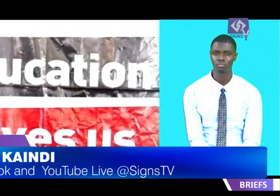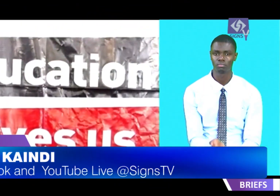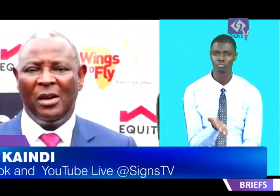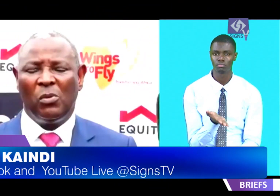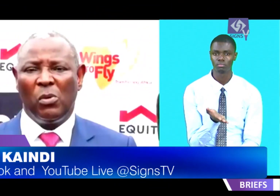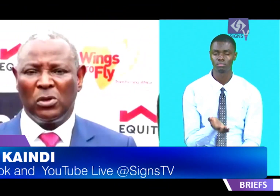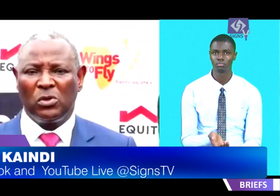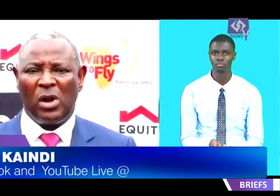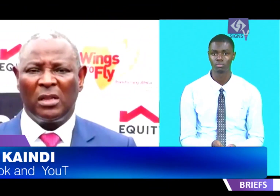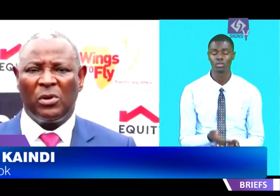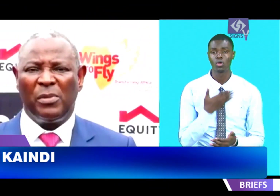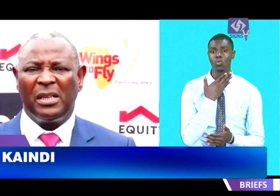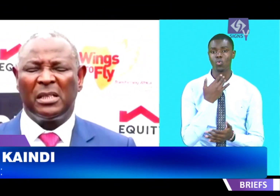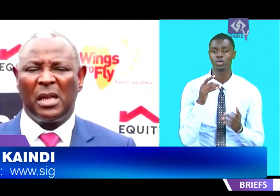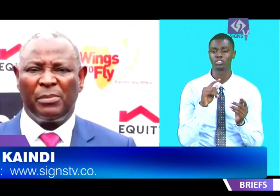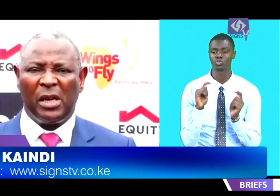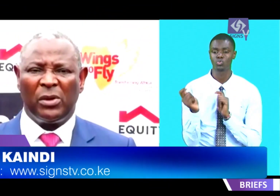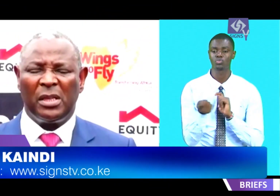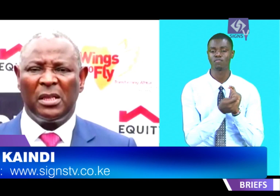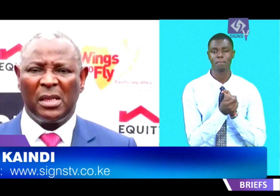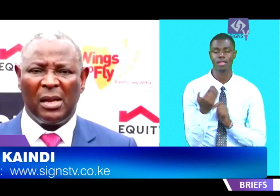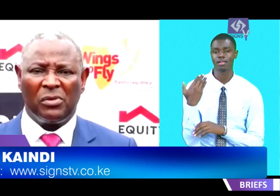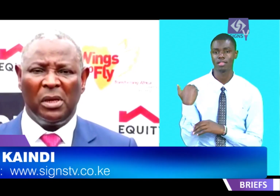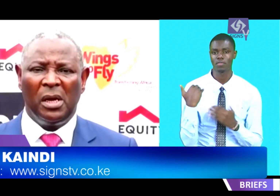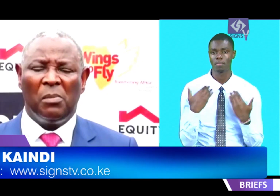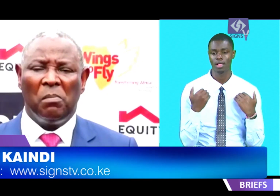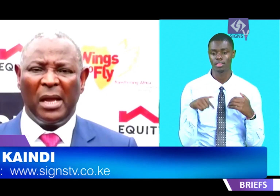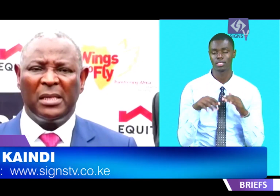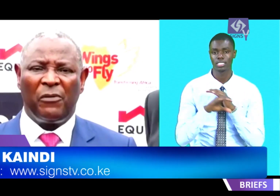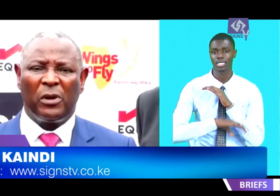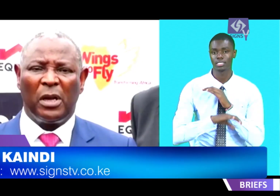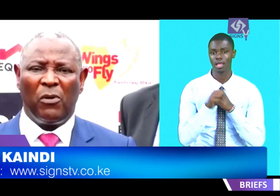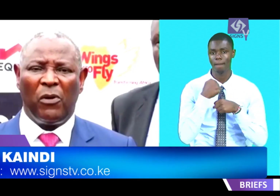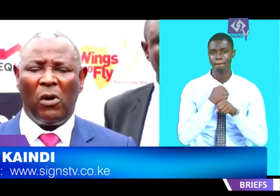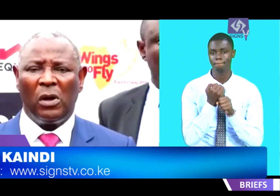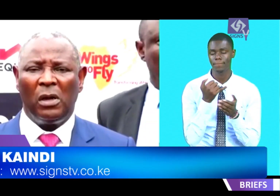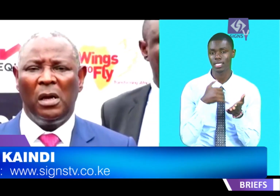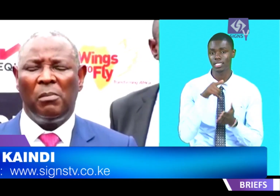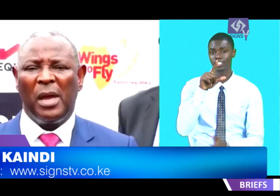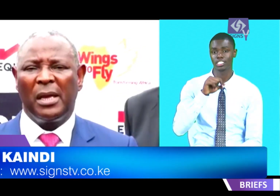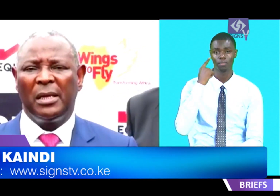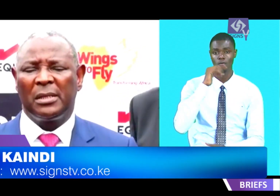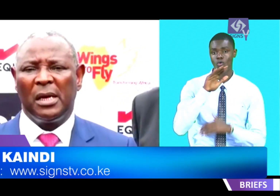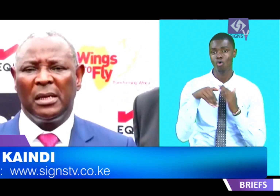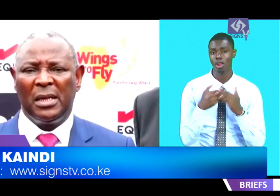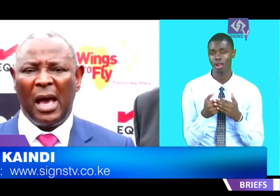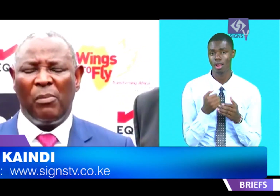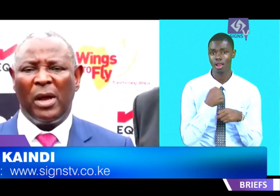We want to transform and disrupt health in this country, make it affordable for all, make it reliable and